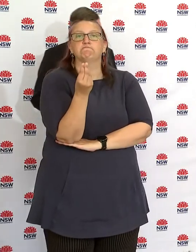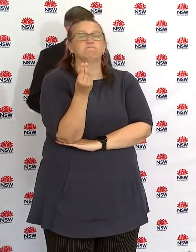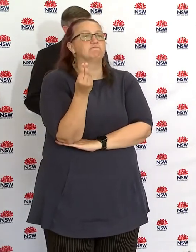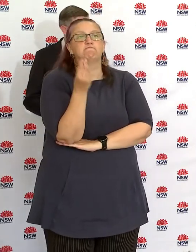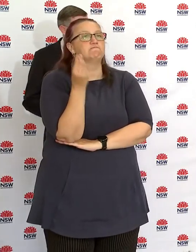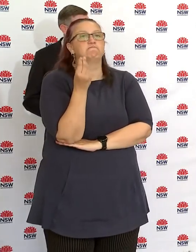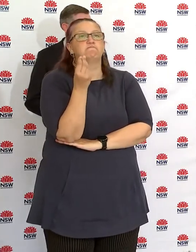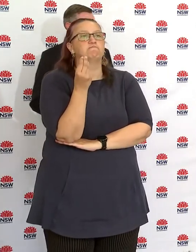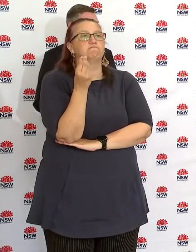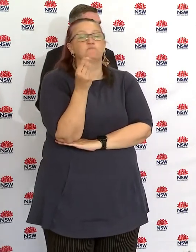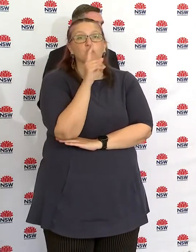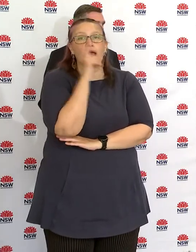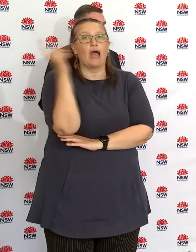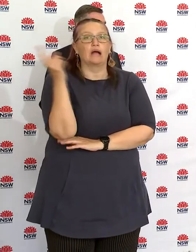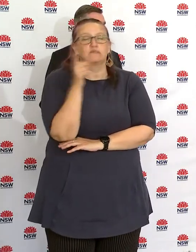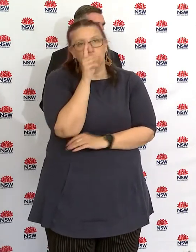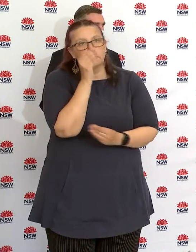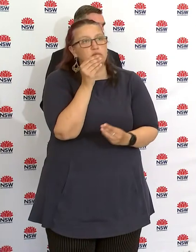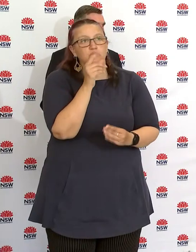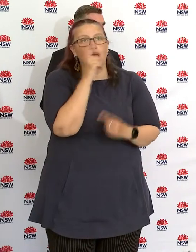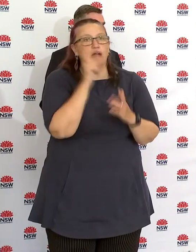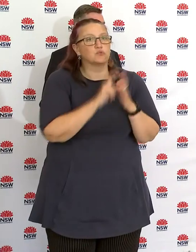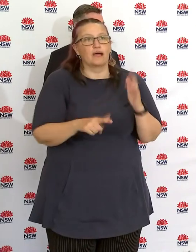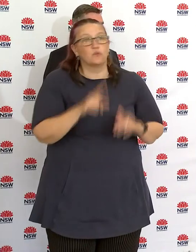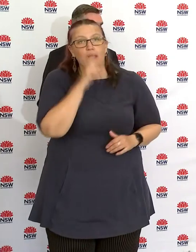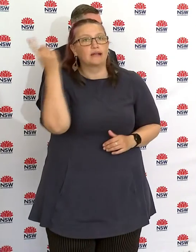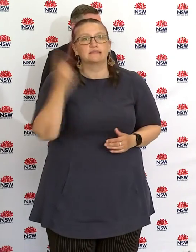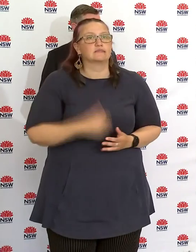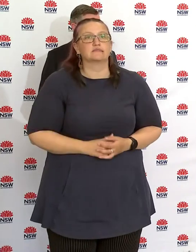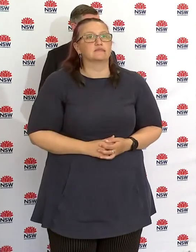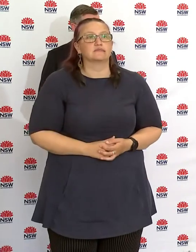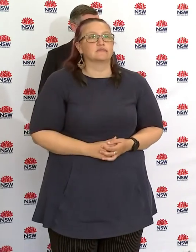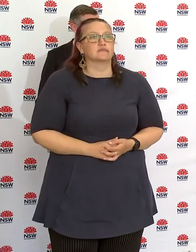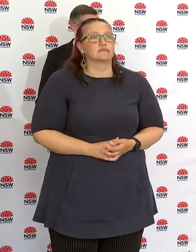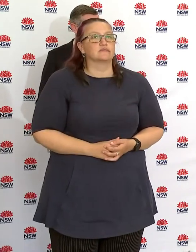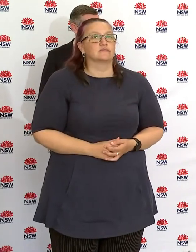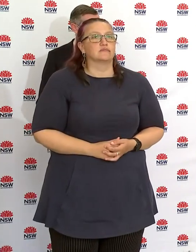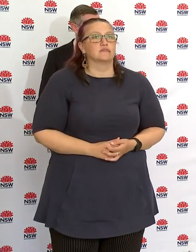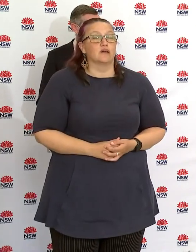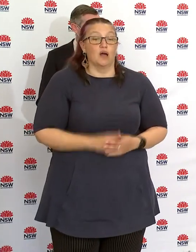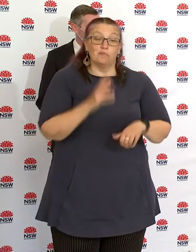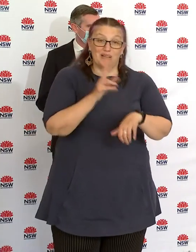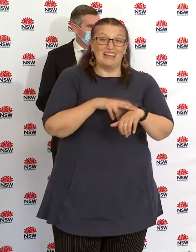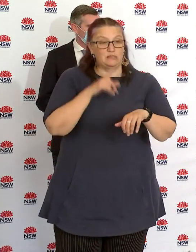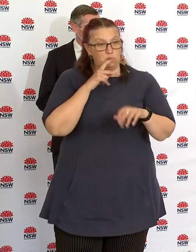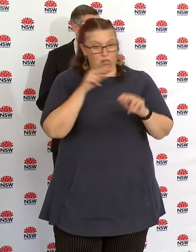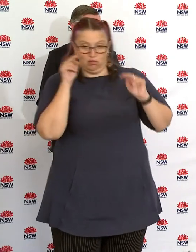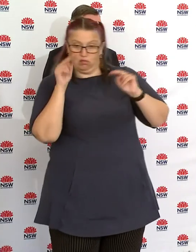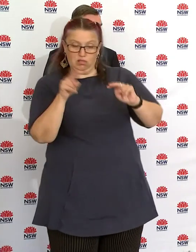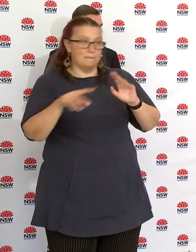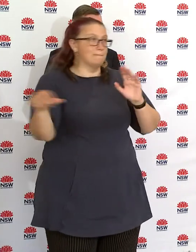compliance will feature strongly in the next four months, whether it's in workplaces, whether it's in other